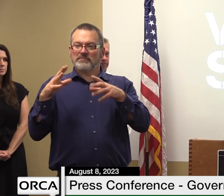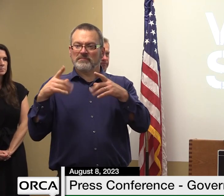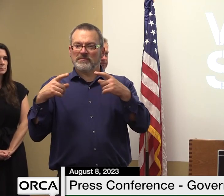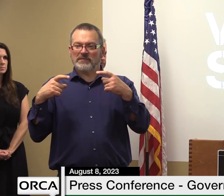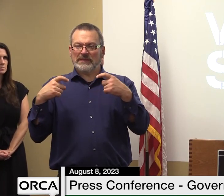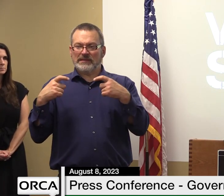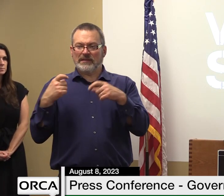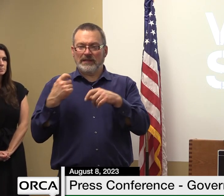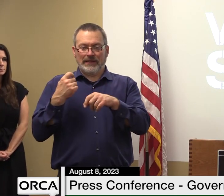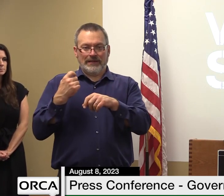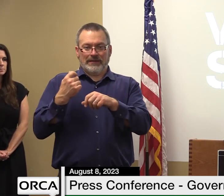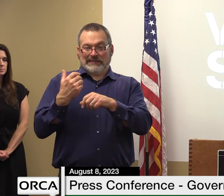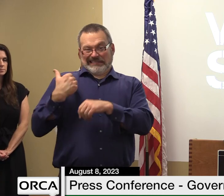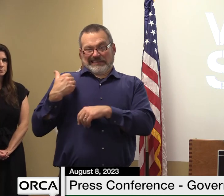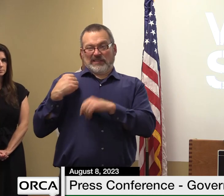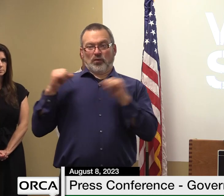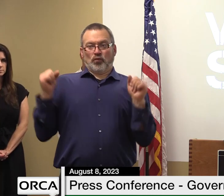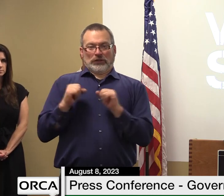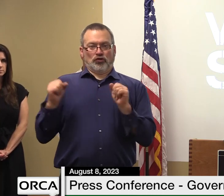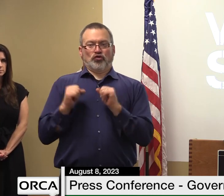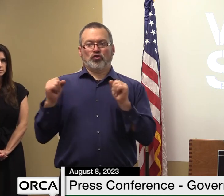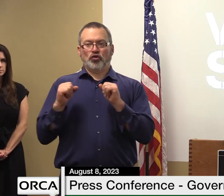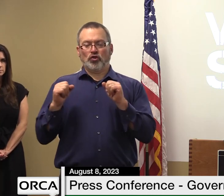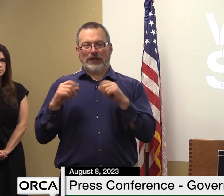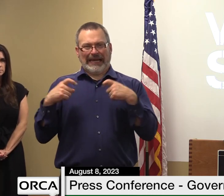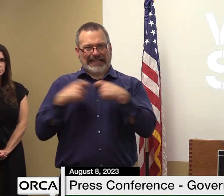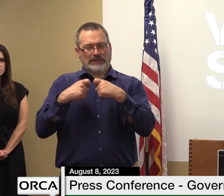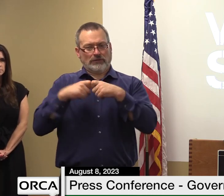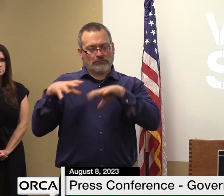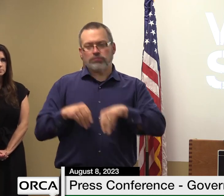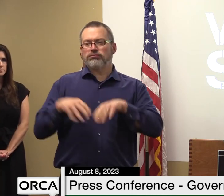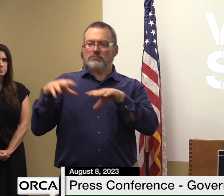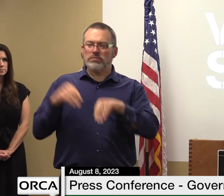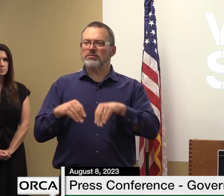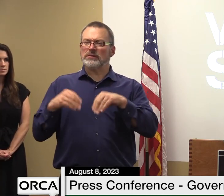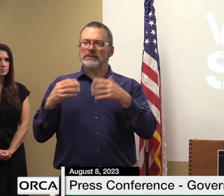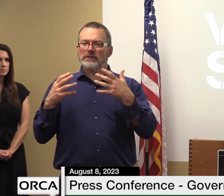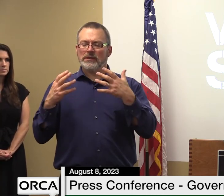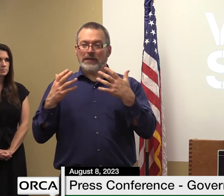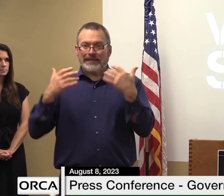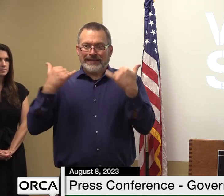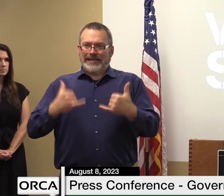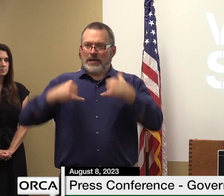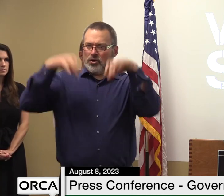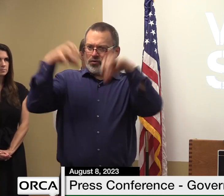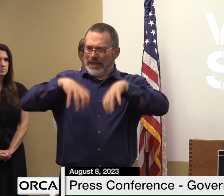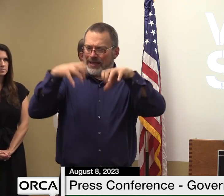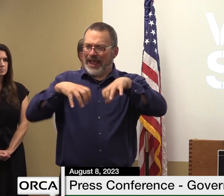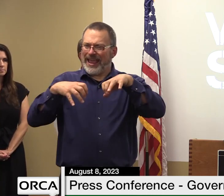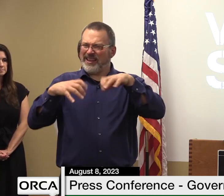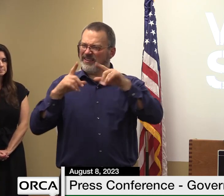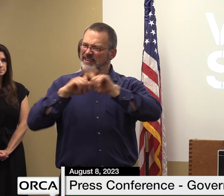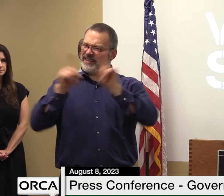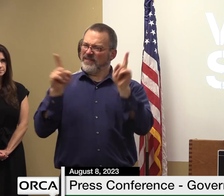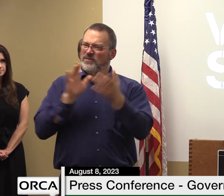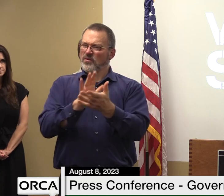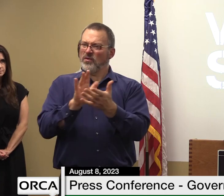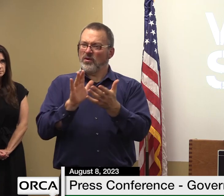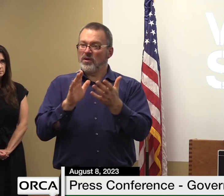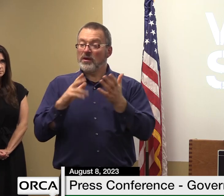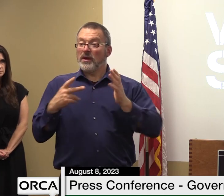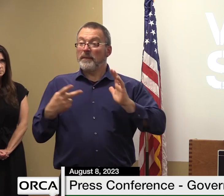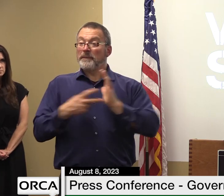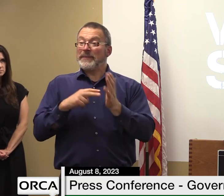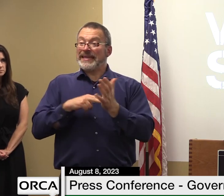with their storms and a whole different manner of storms is this going to set back the the progress trying to be